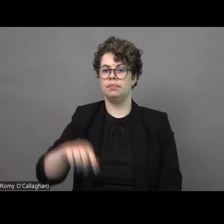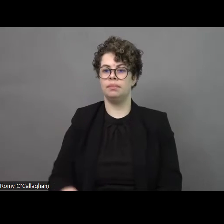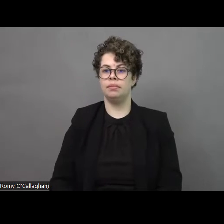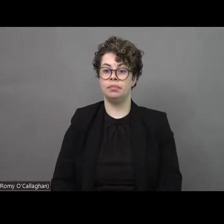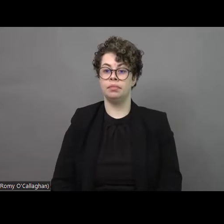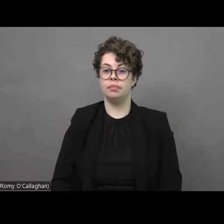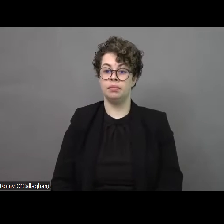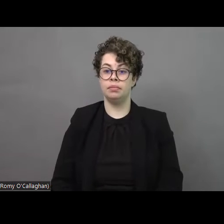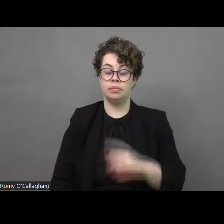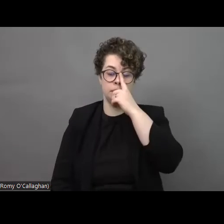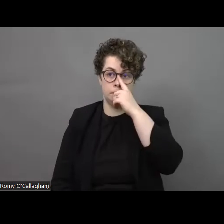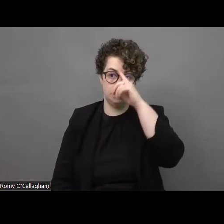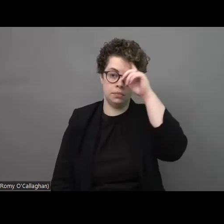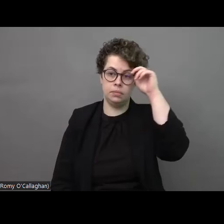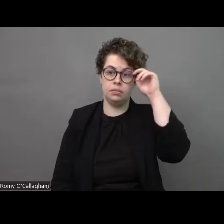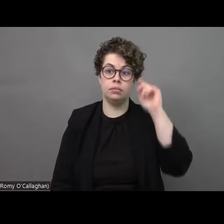Are you there?